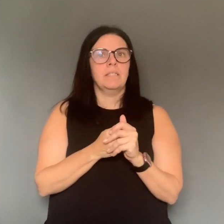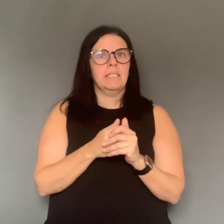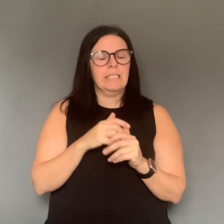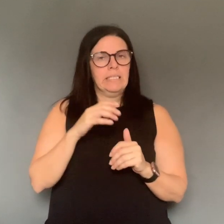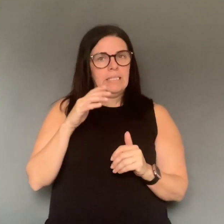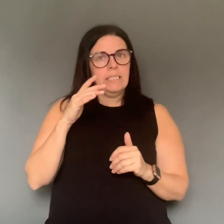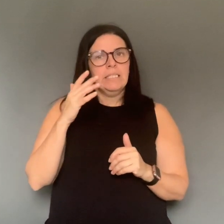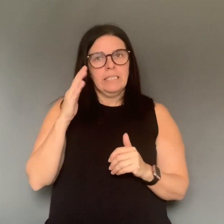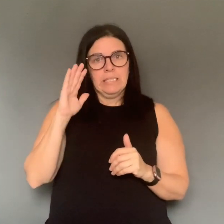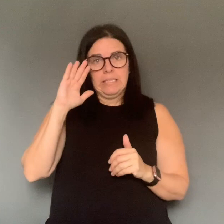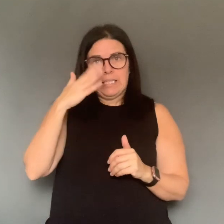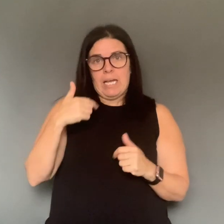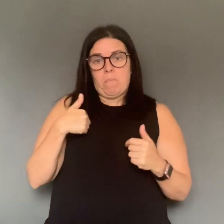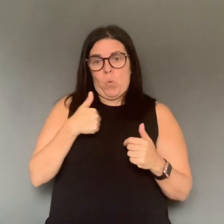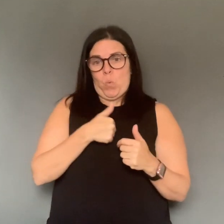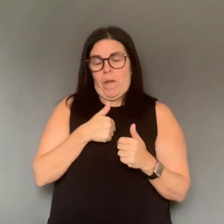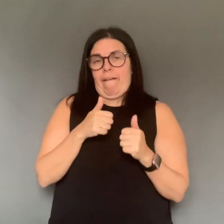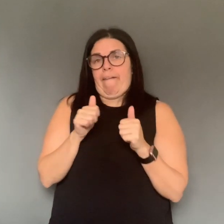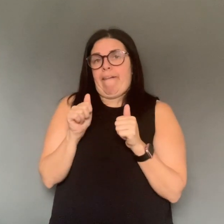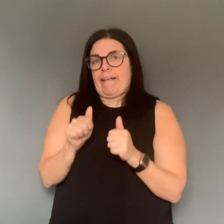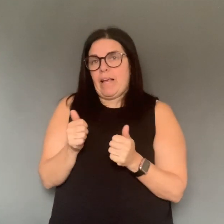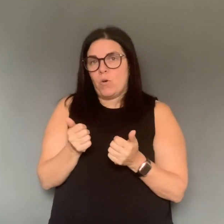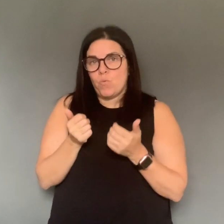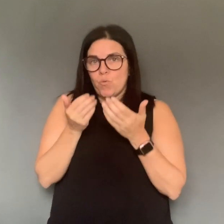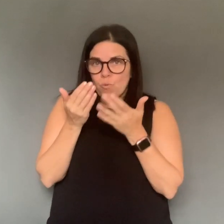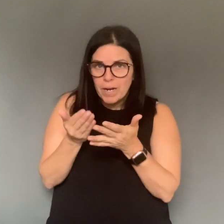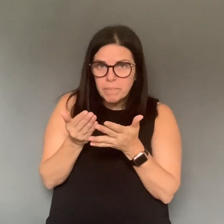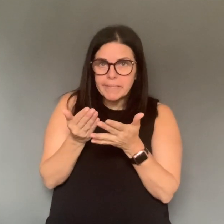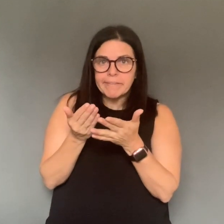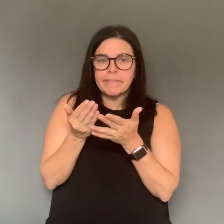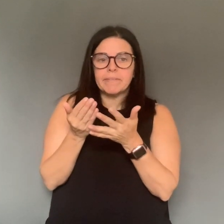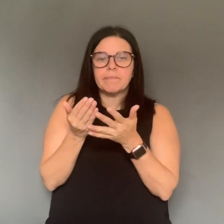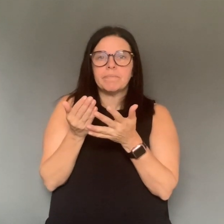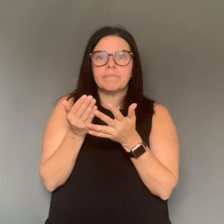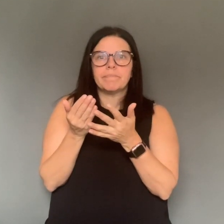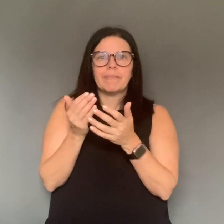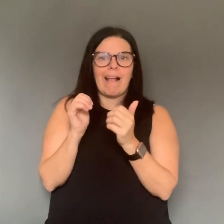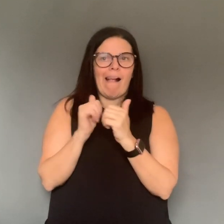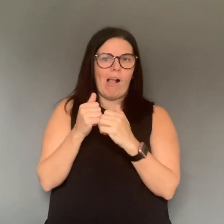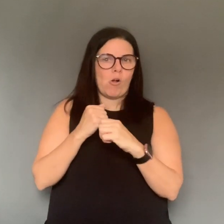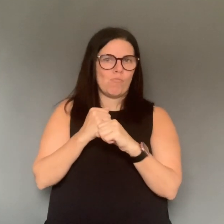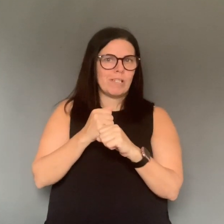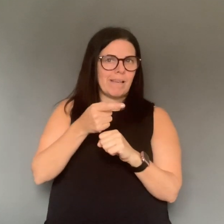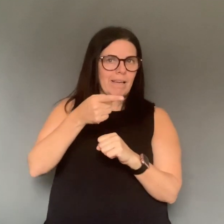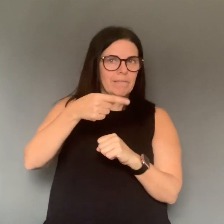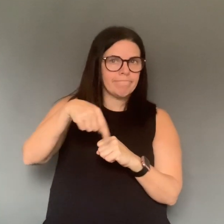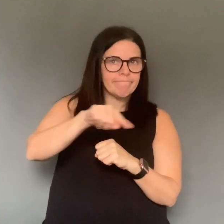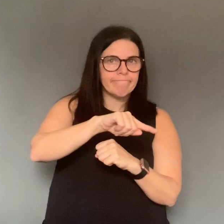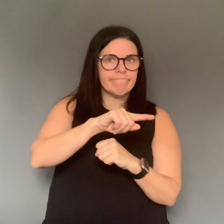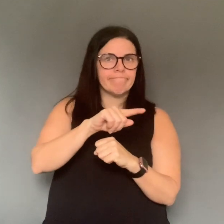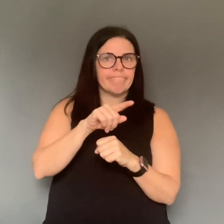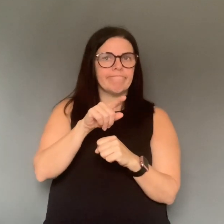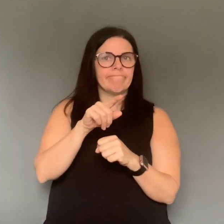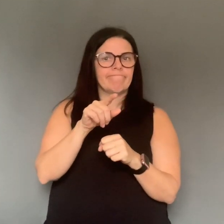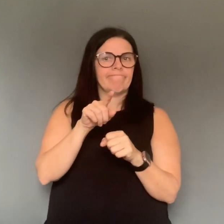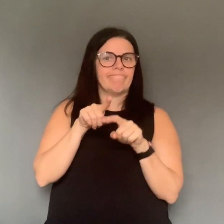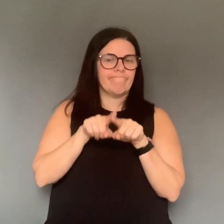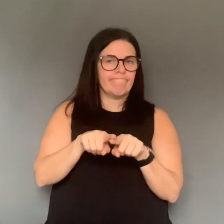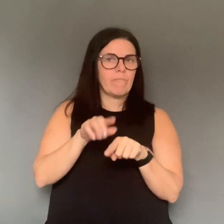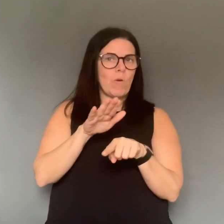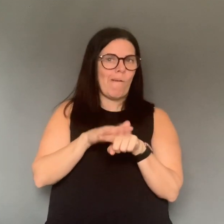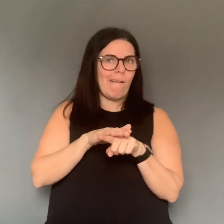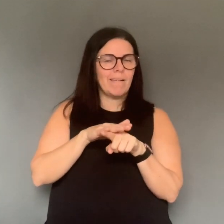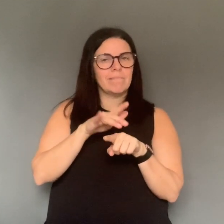We got that letter. And from what we can see is there